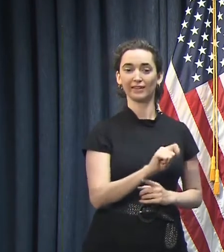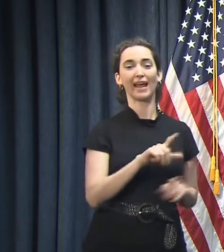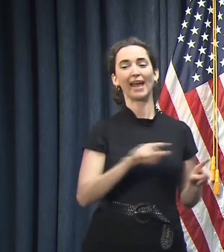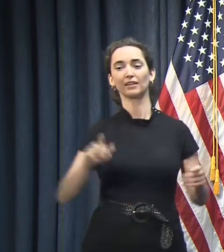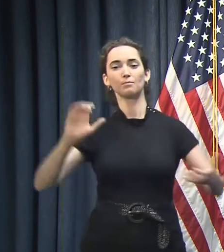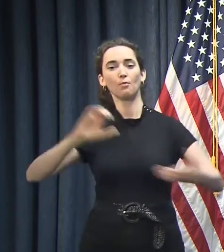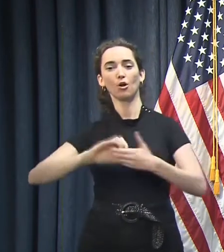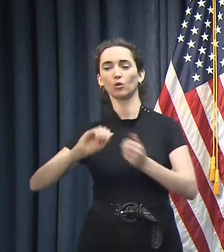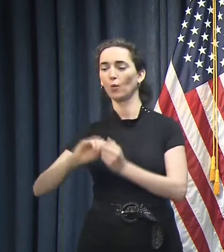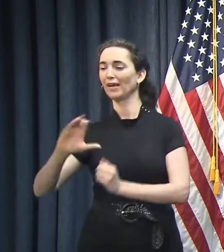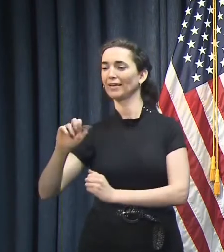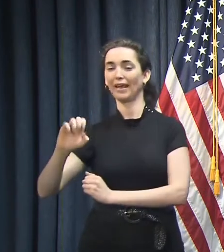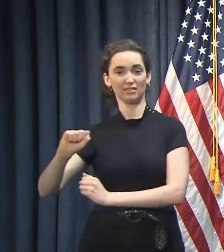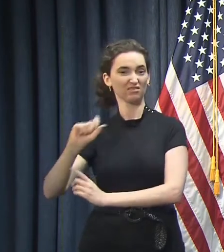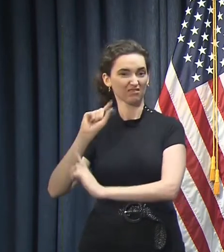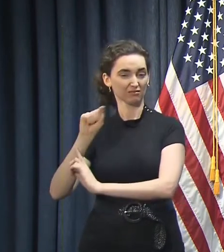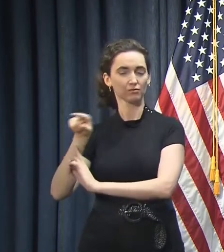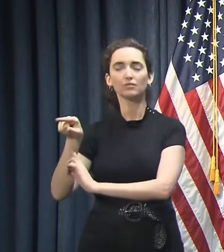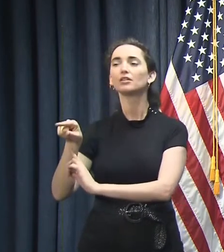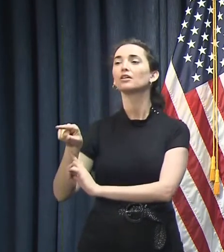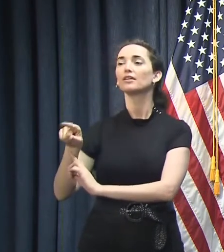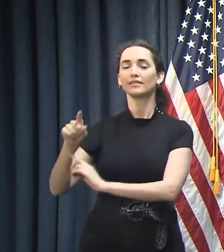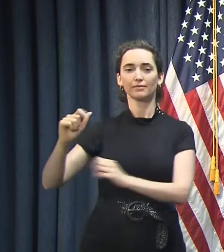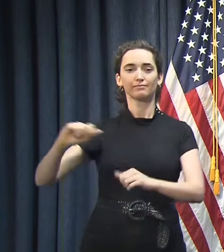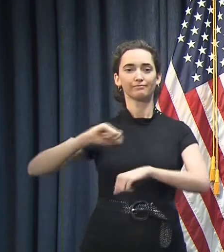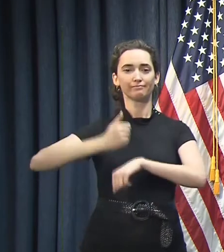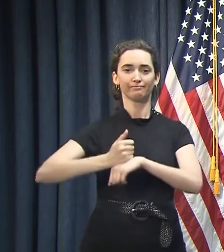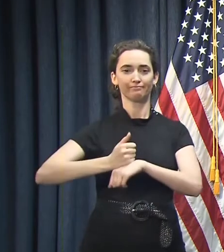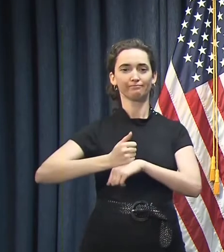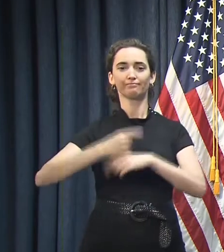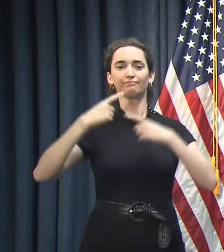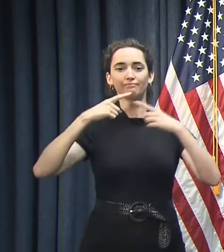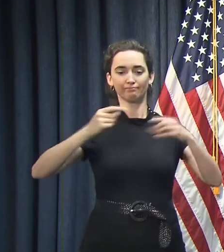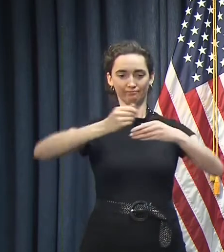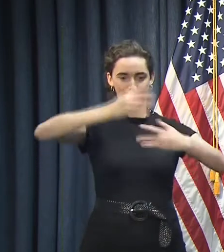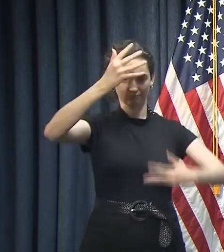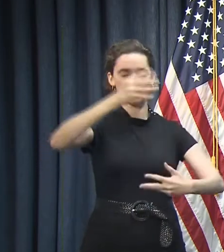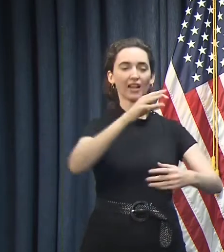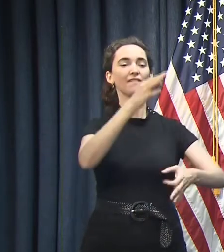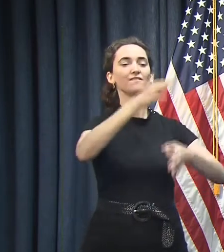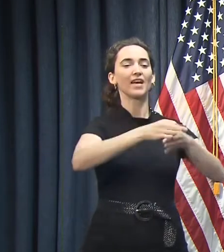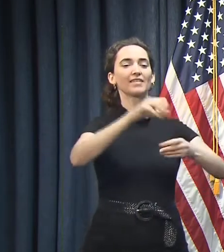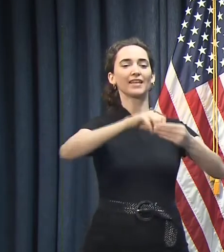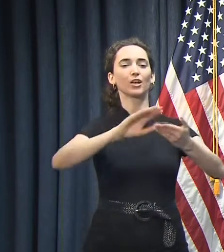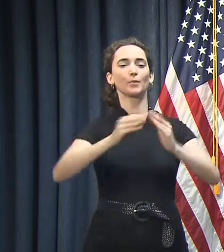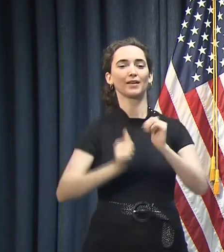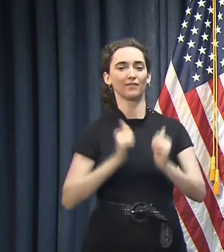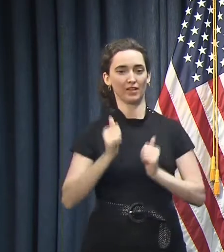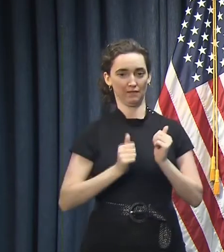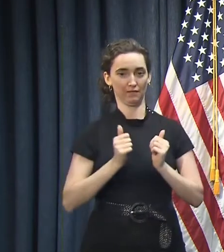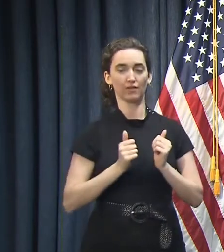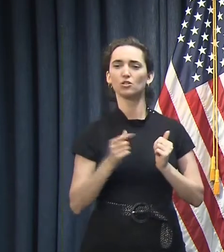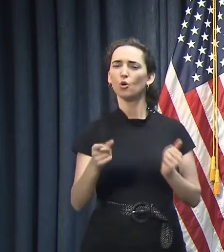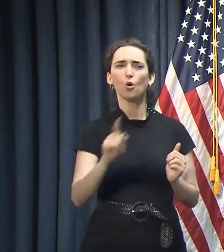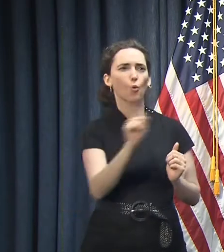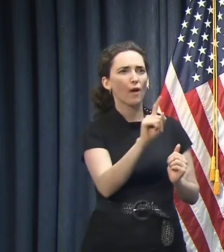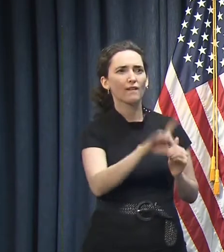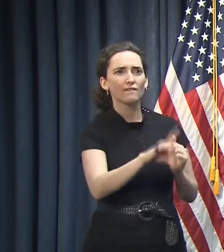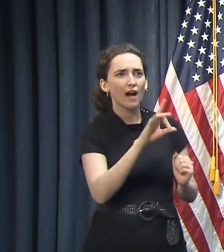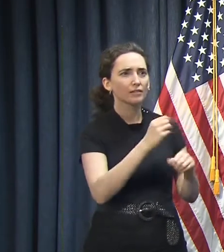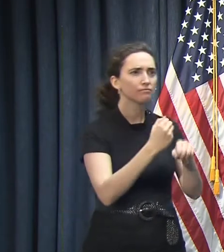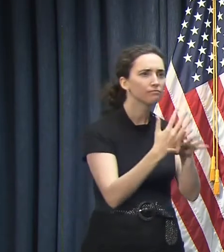called the Faith in the Community Initiative. You will be able to find information on how to stream virtual services